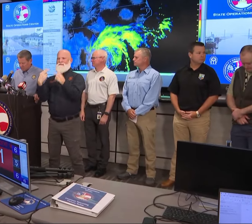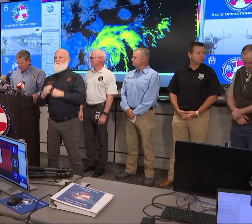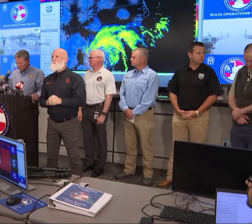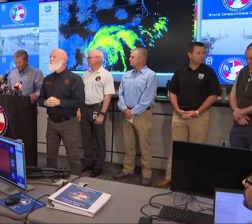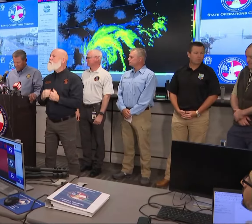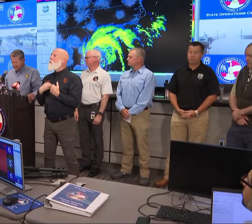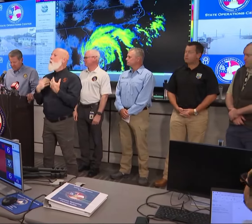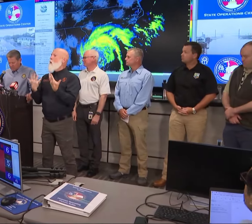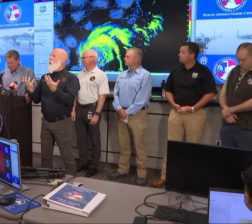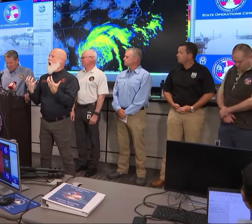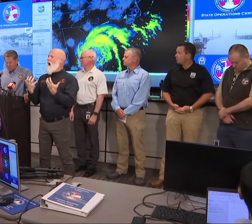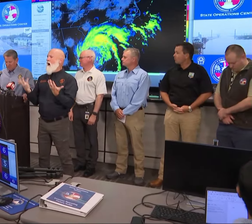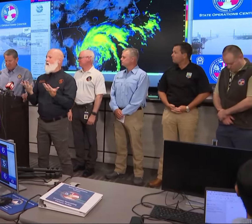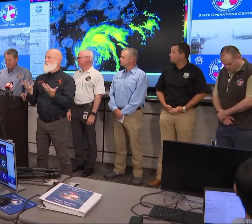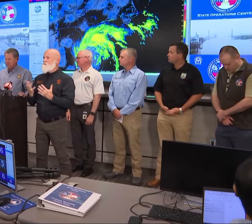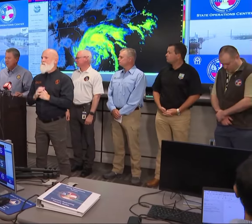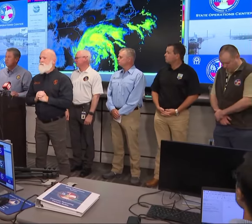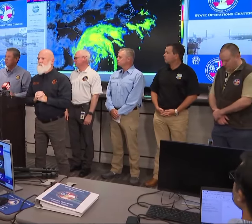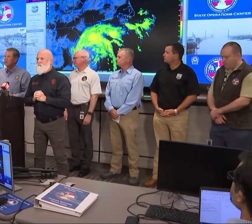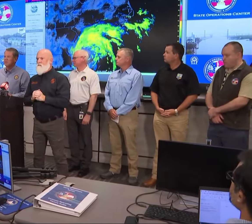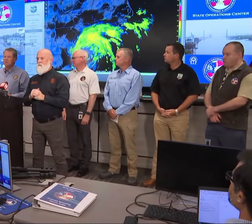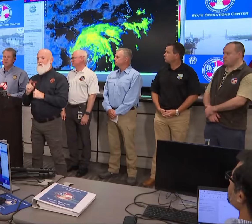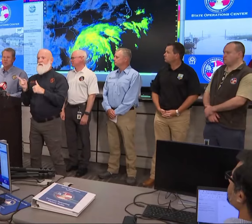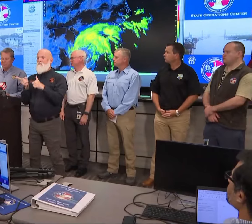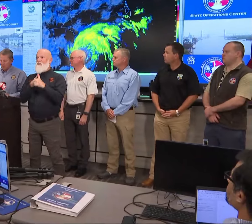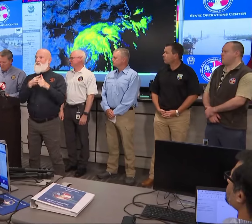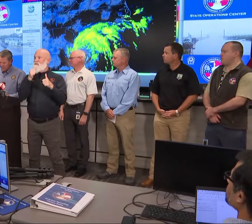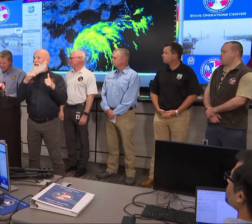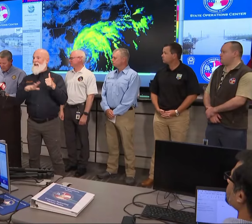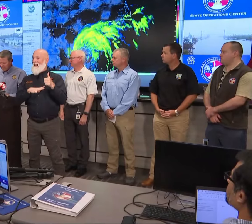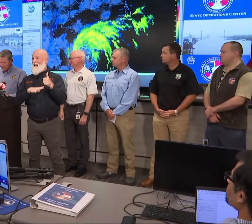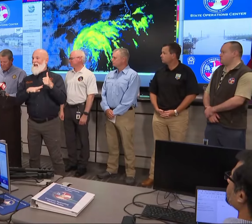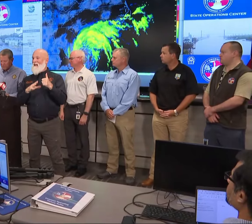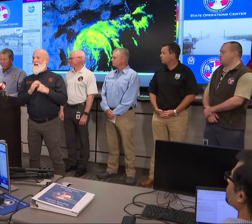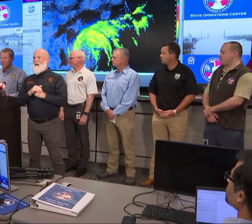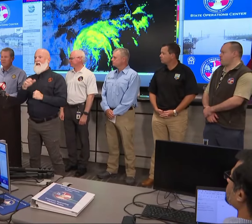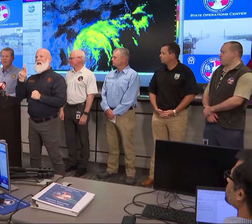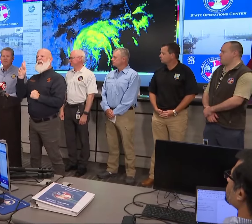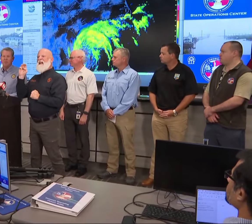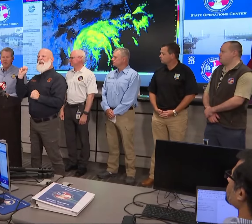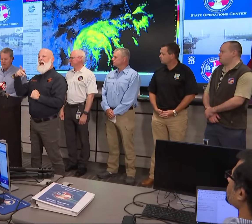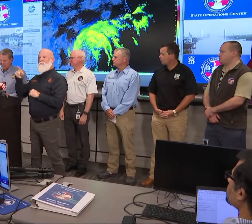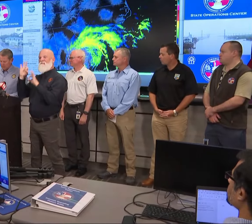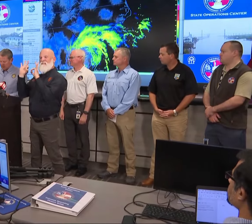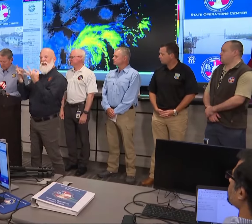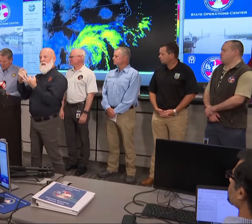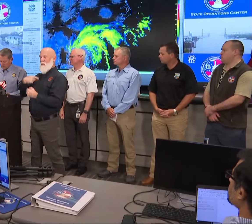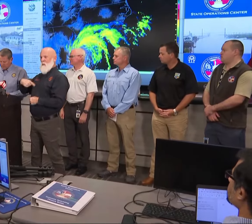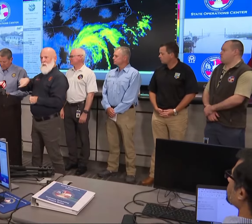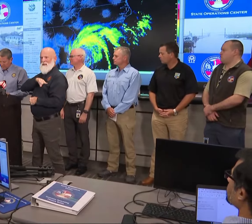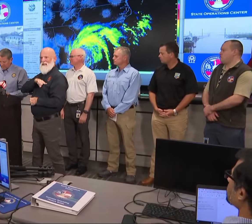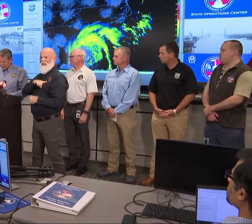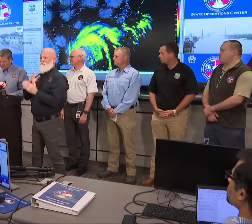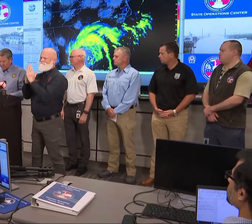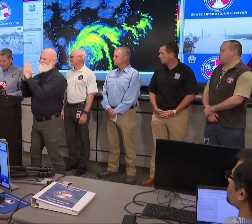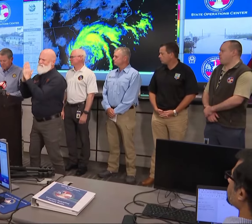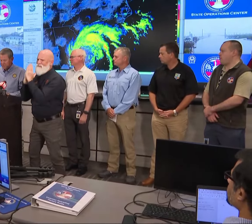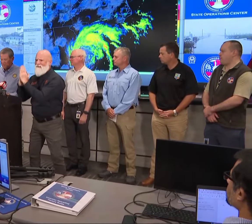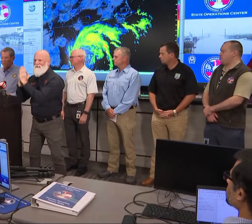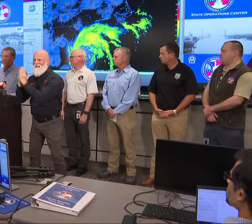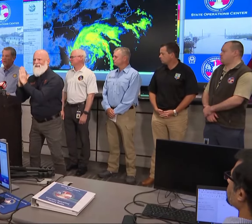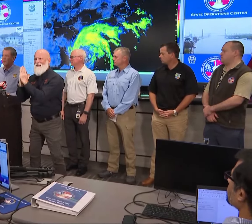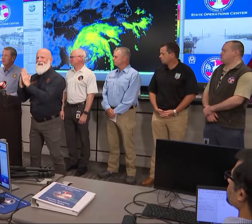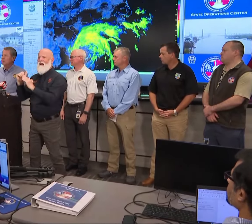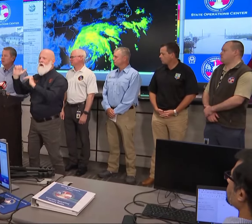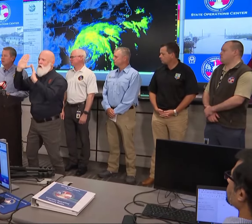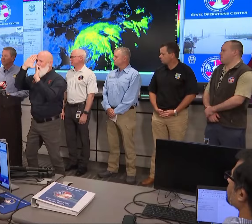the Kemp family and myself our thoughts and prayers are certainly going out to all those that have been affected by hurricane and now tropical